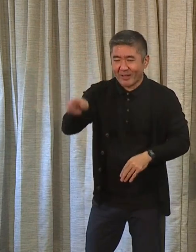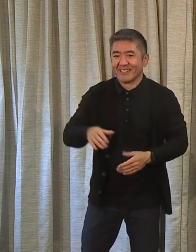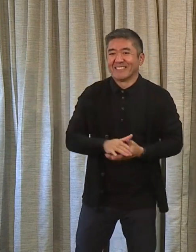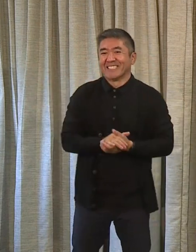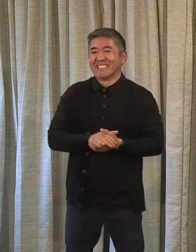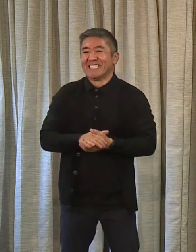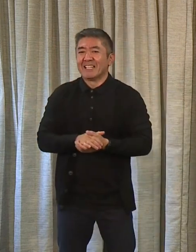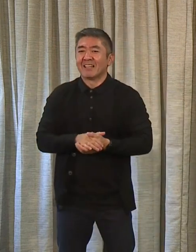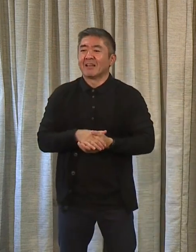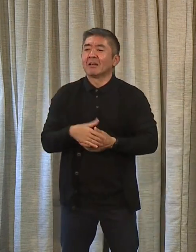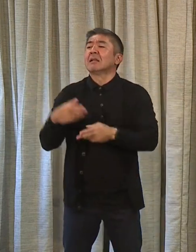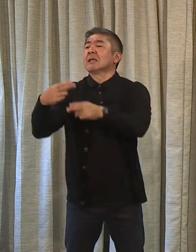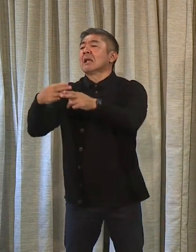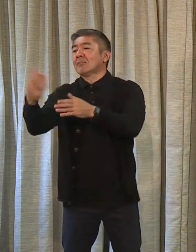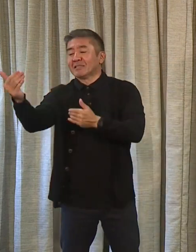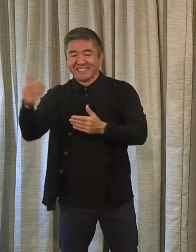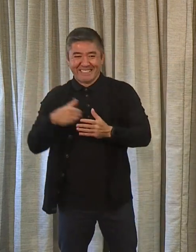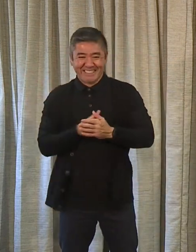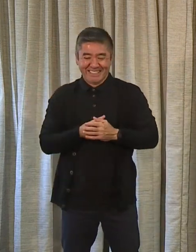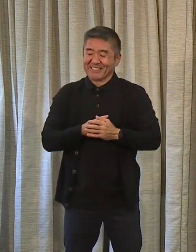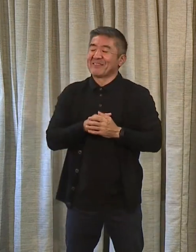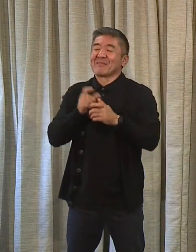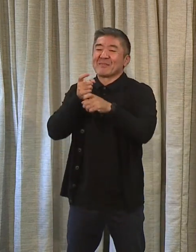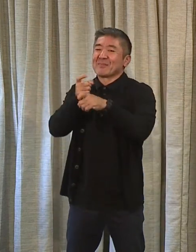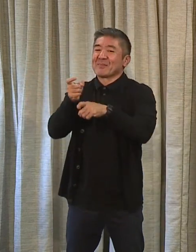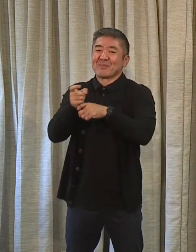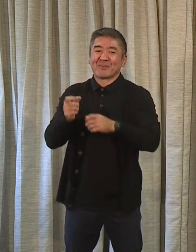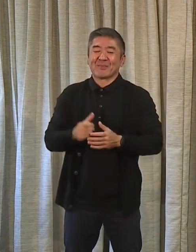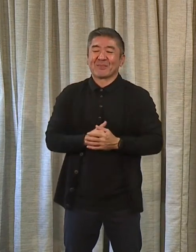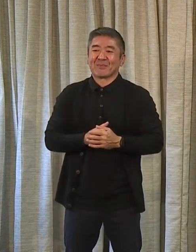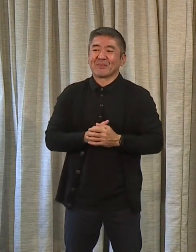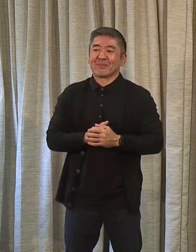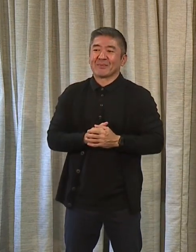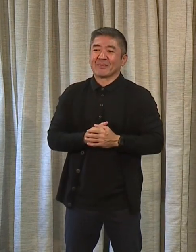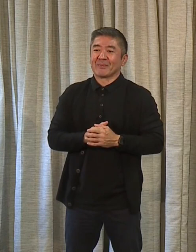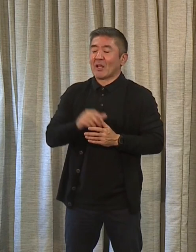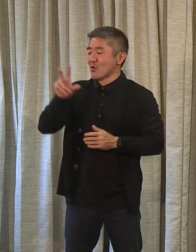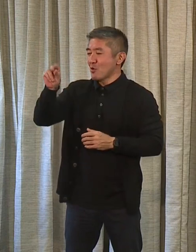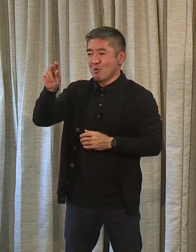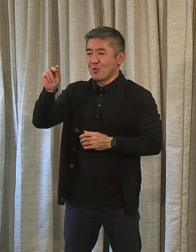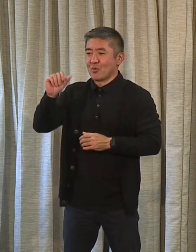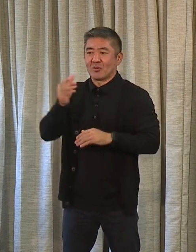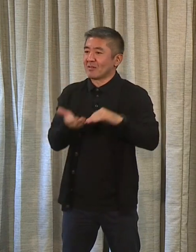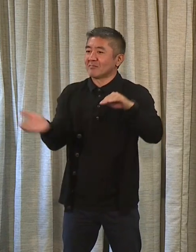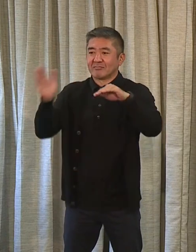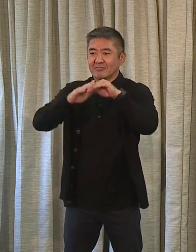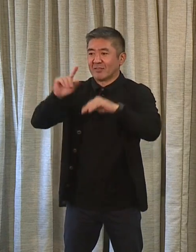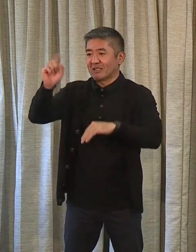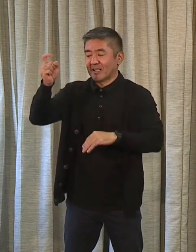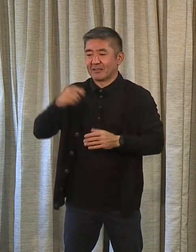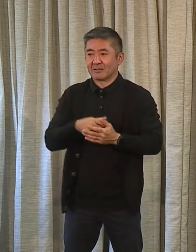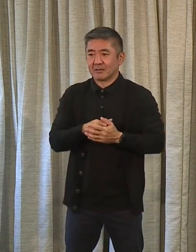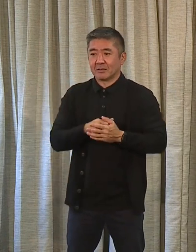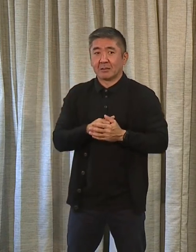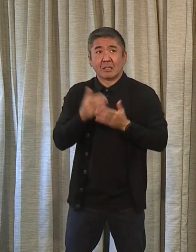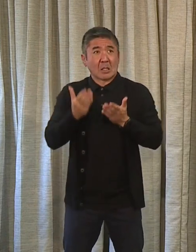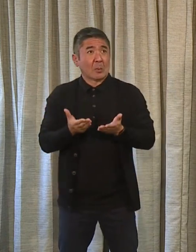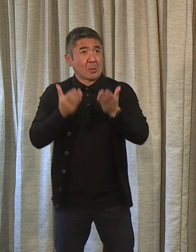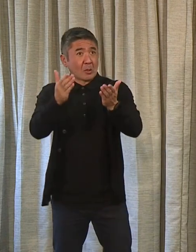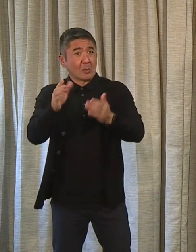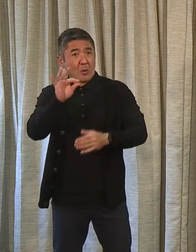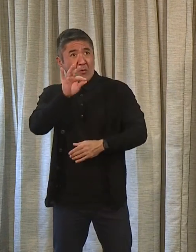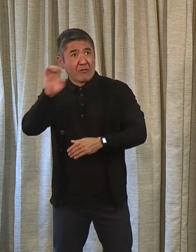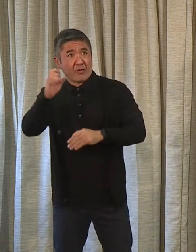I want to know who they are, but no, okay. No. And are there any proposed fee increases besides